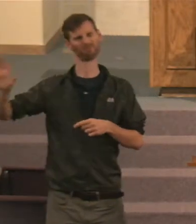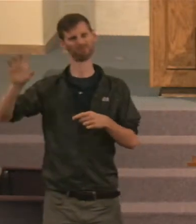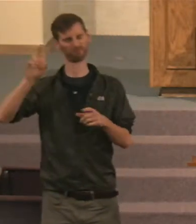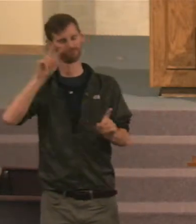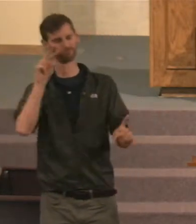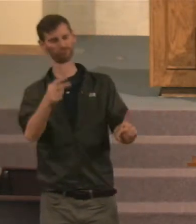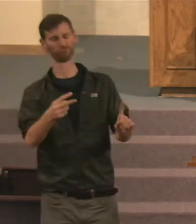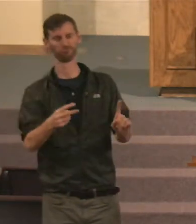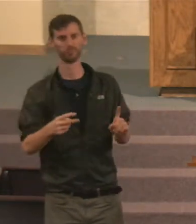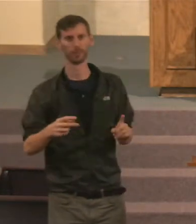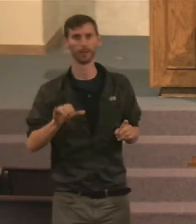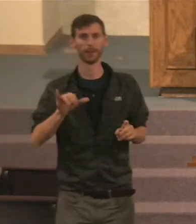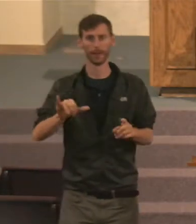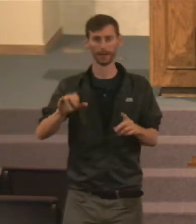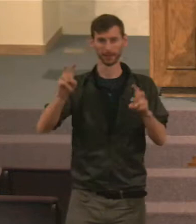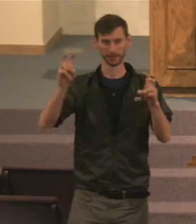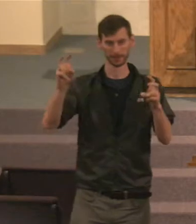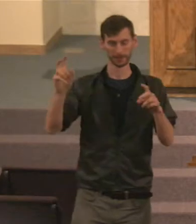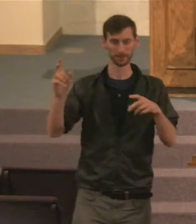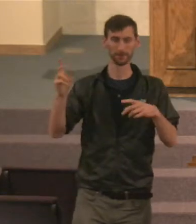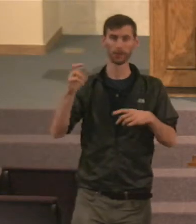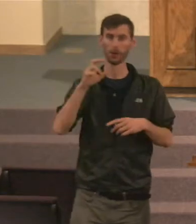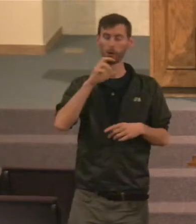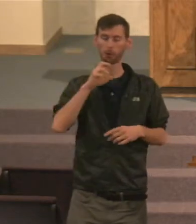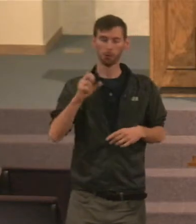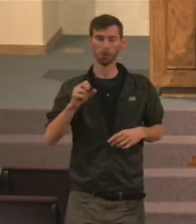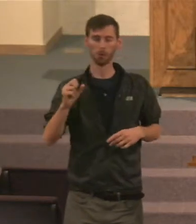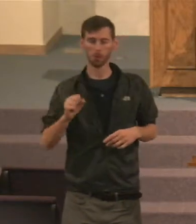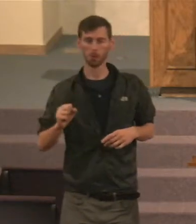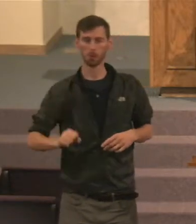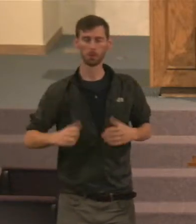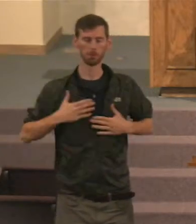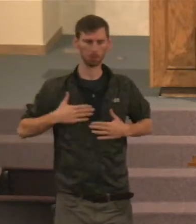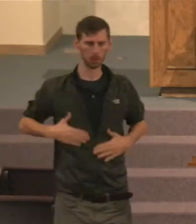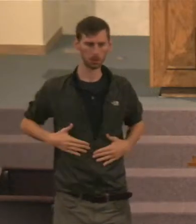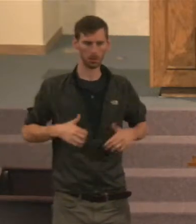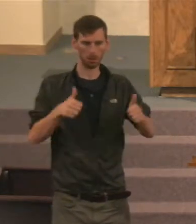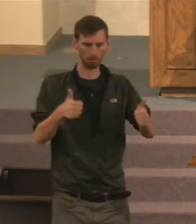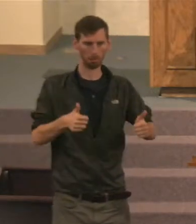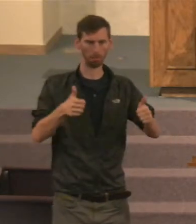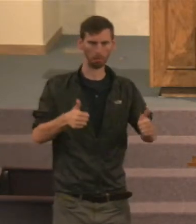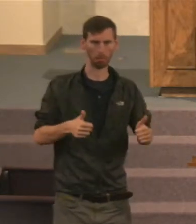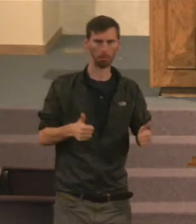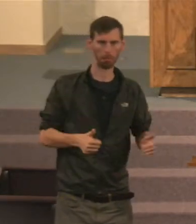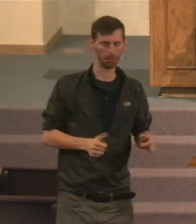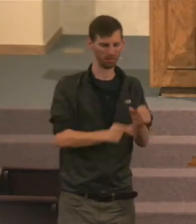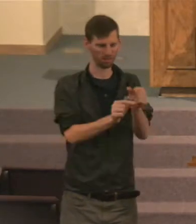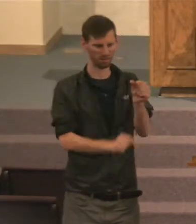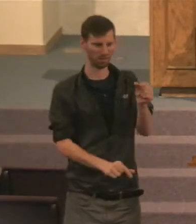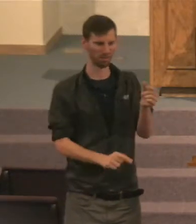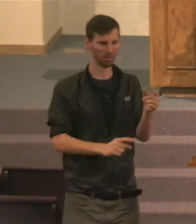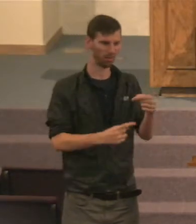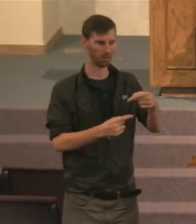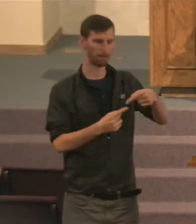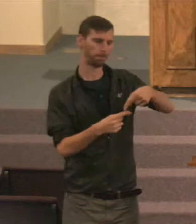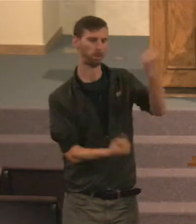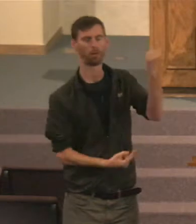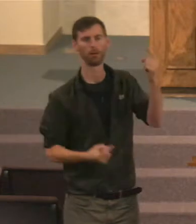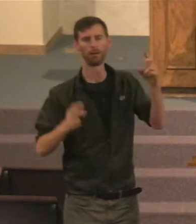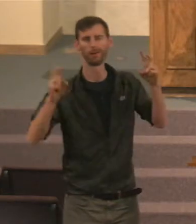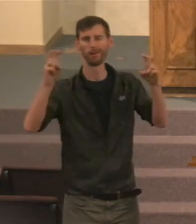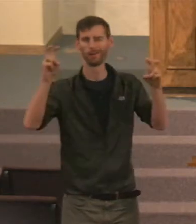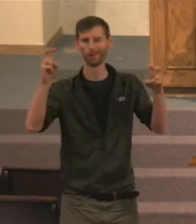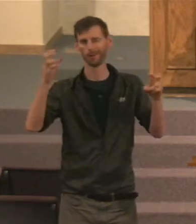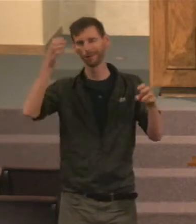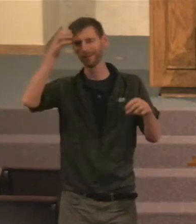That begins to fail as he gets older. But now, when we talk about death, We're talking about the inward workings of man. And when that spinal